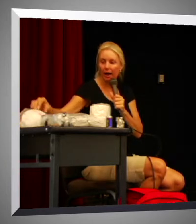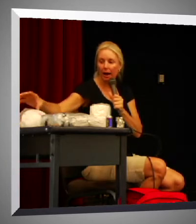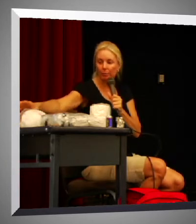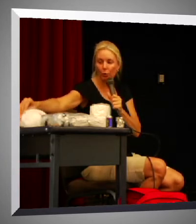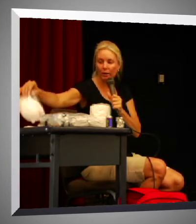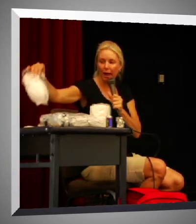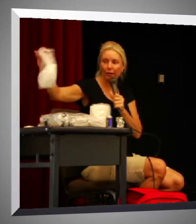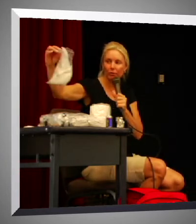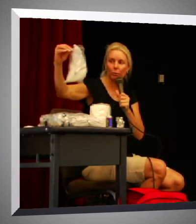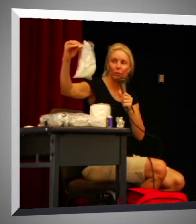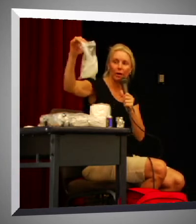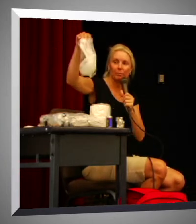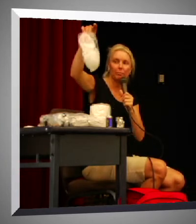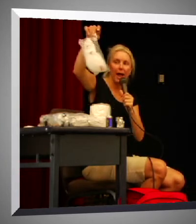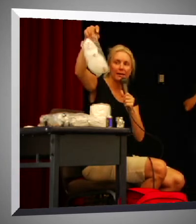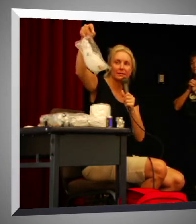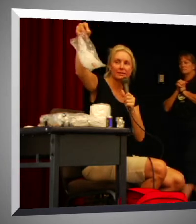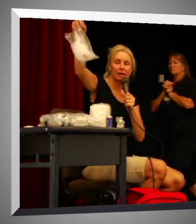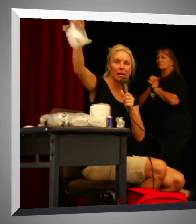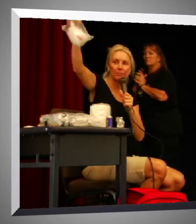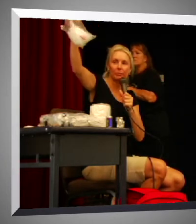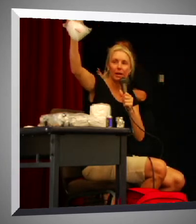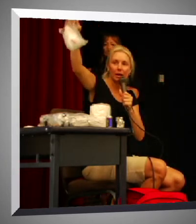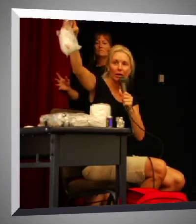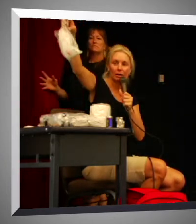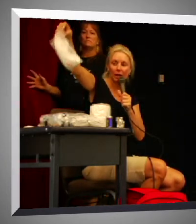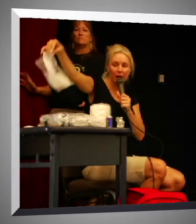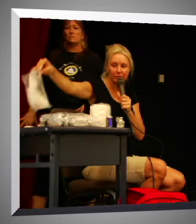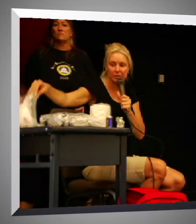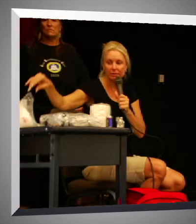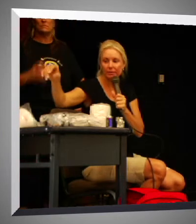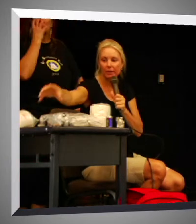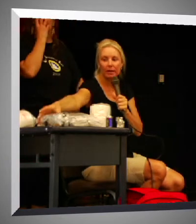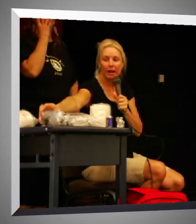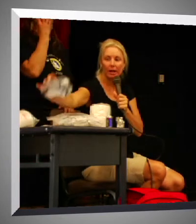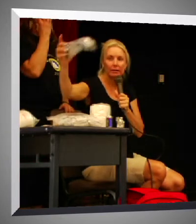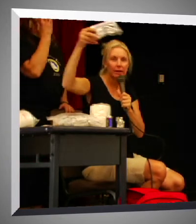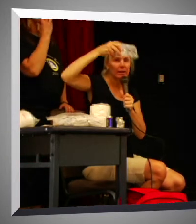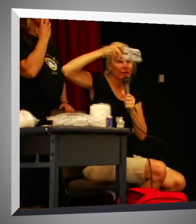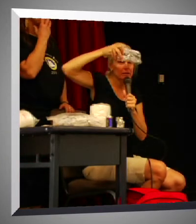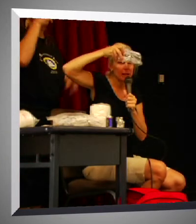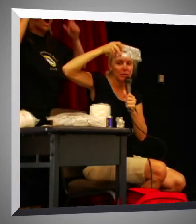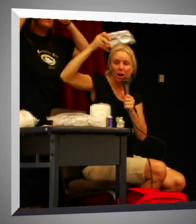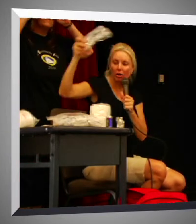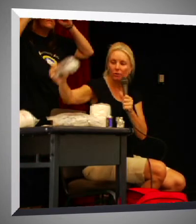I'm going to have masks, gloves, safety goggles.